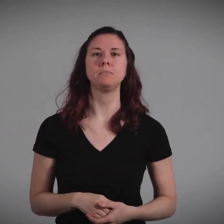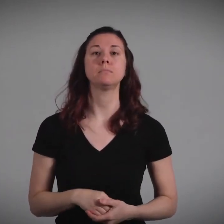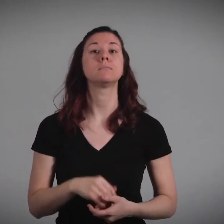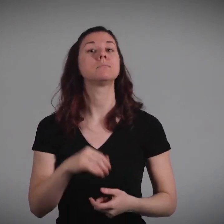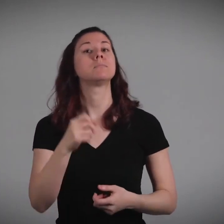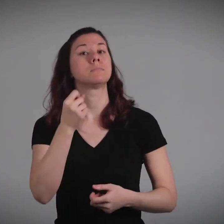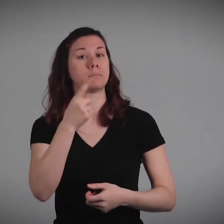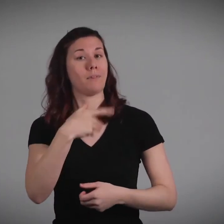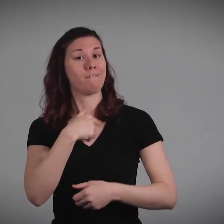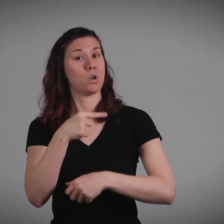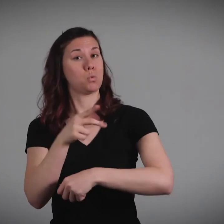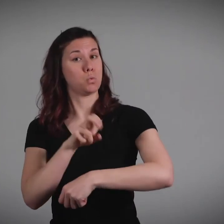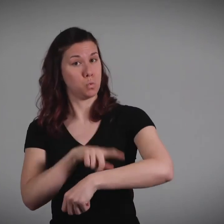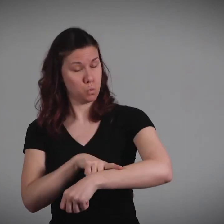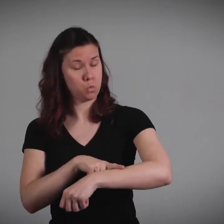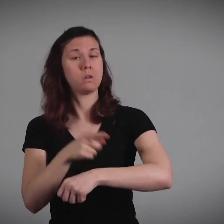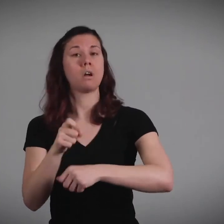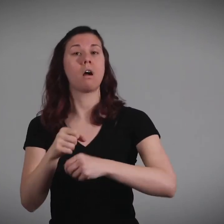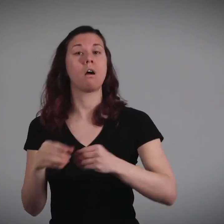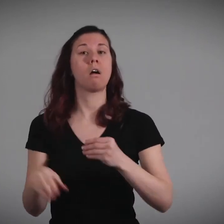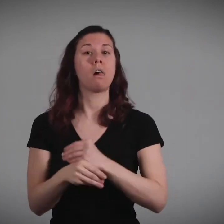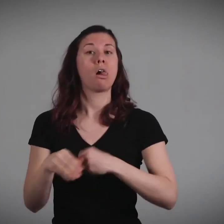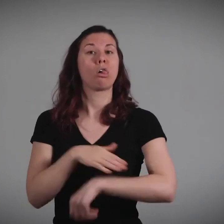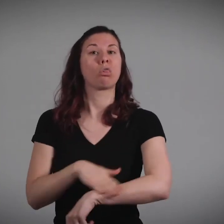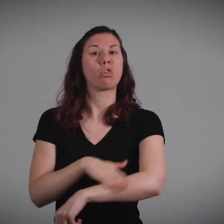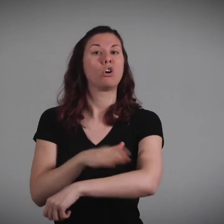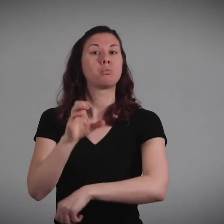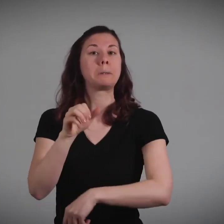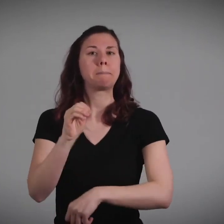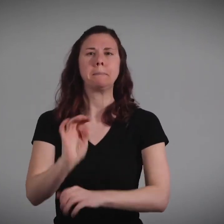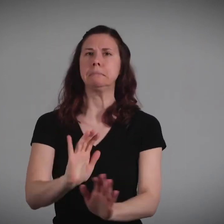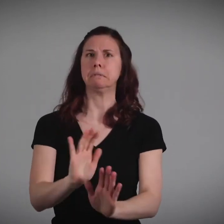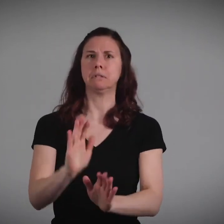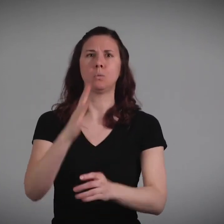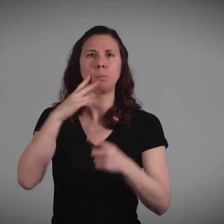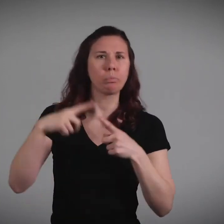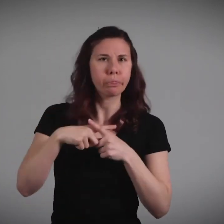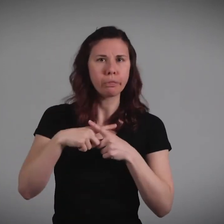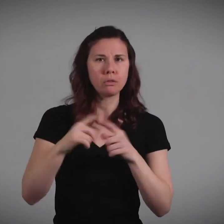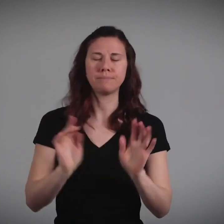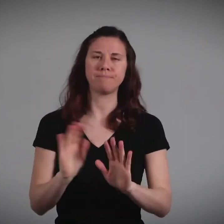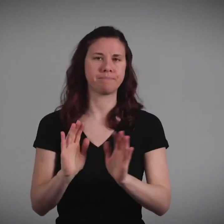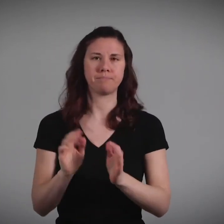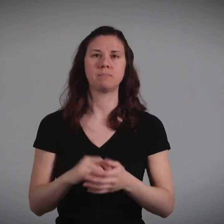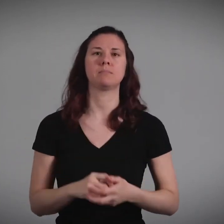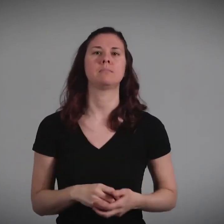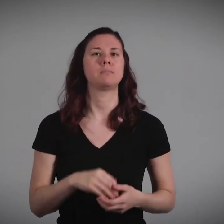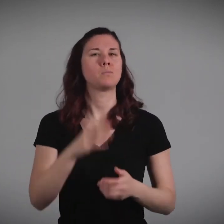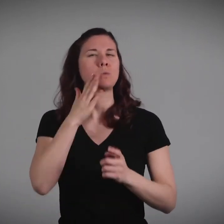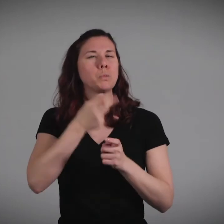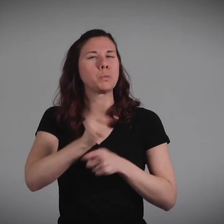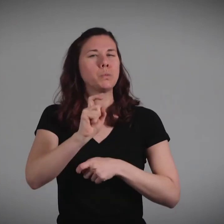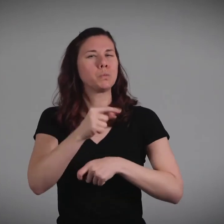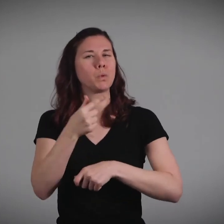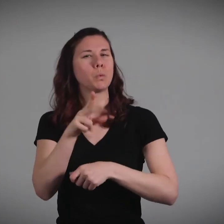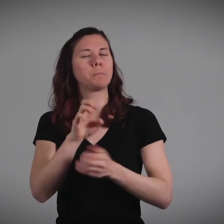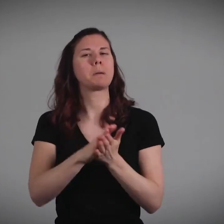If you got glue, you will not have antibiotic ointment to put on top of it because that would not work with the medicine already in the glue.